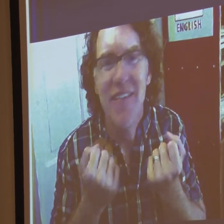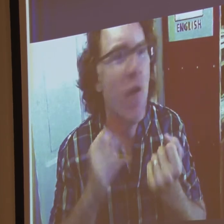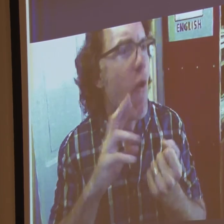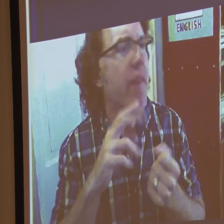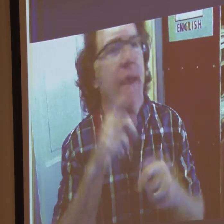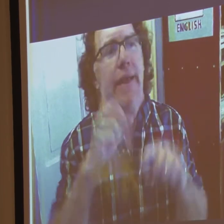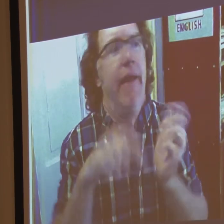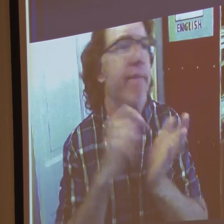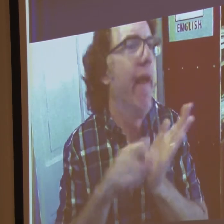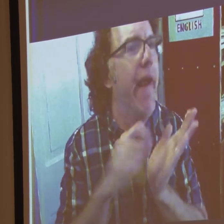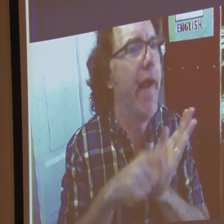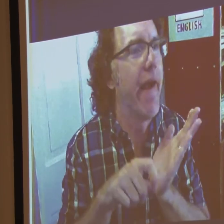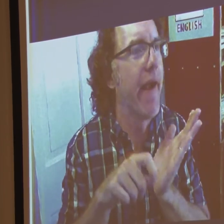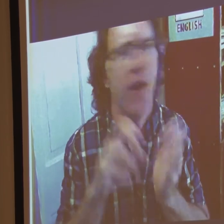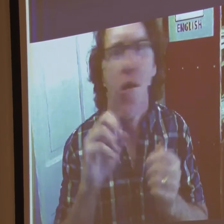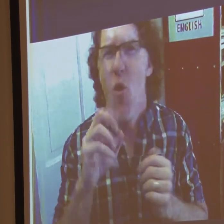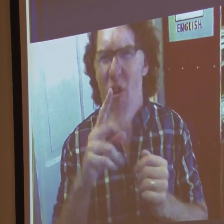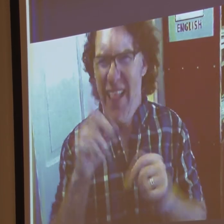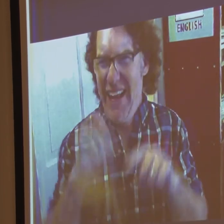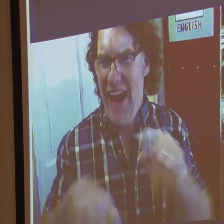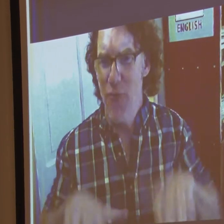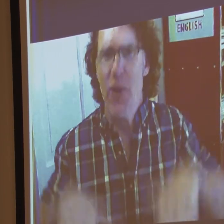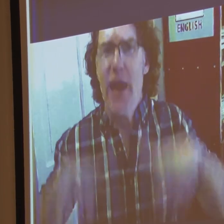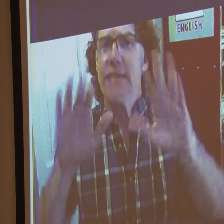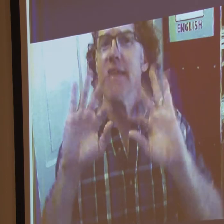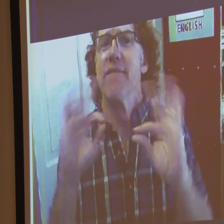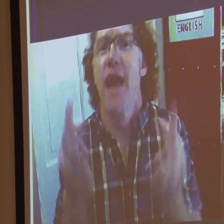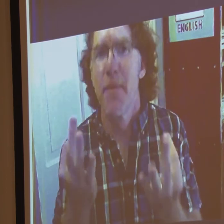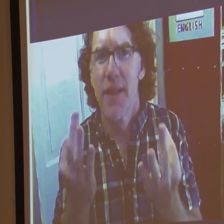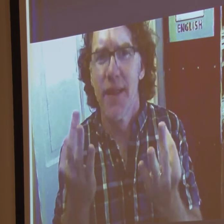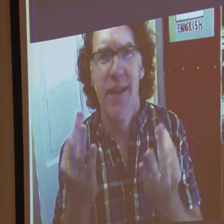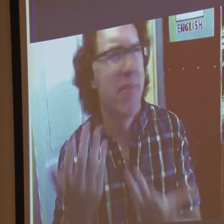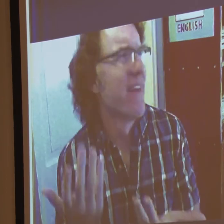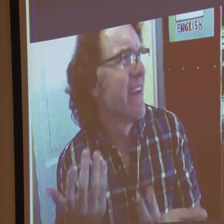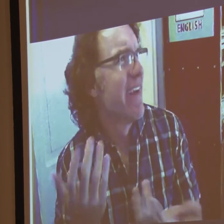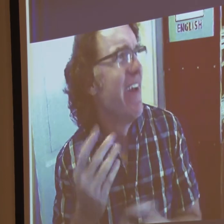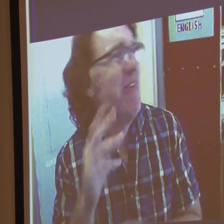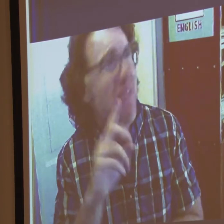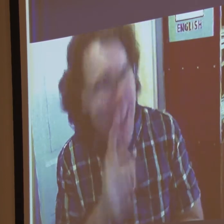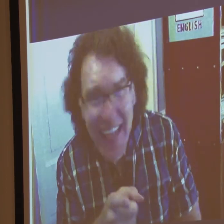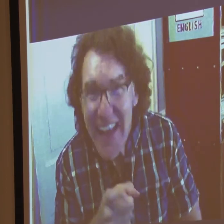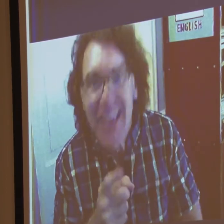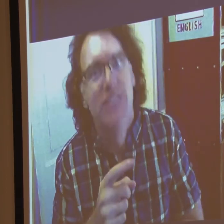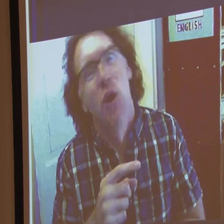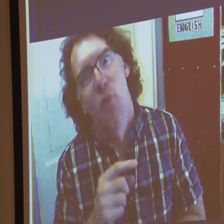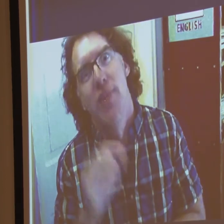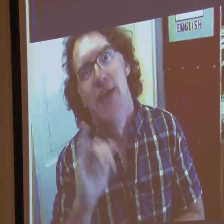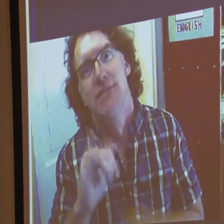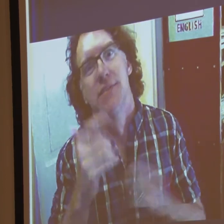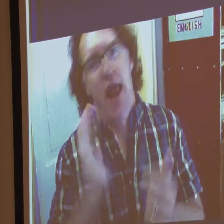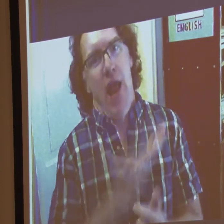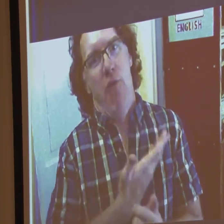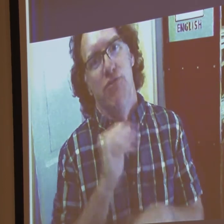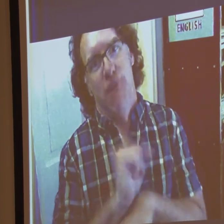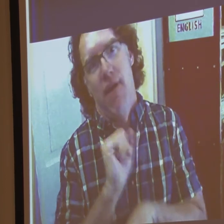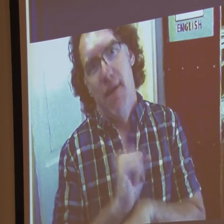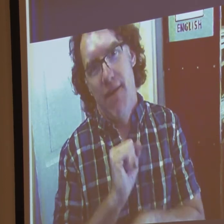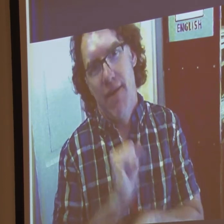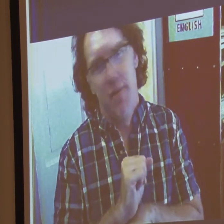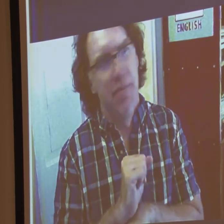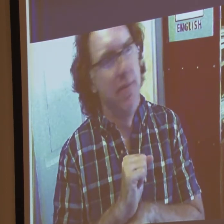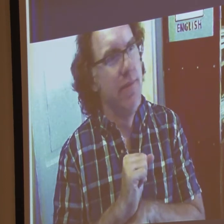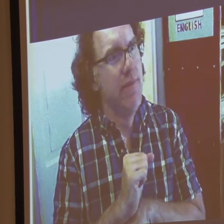They think deaf people can't drive, can't write, that can't raise a family. We're just